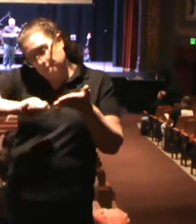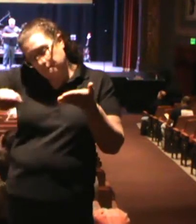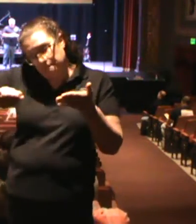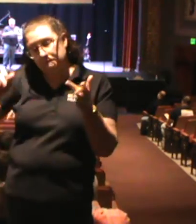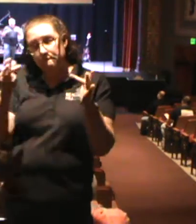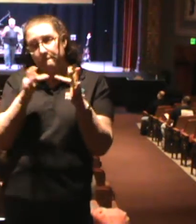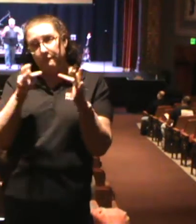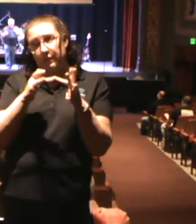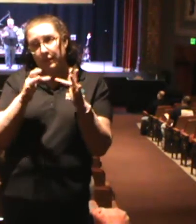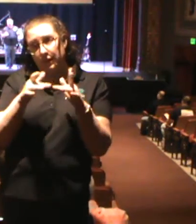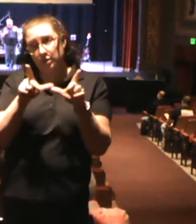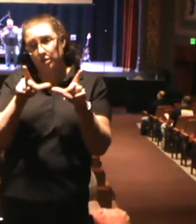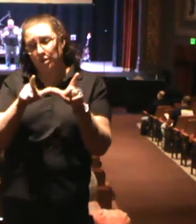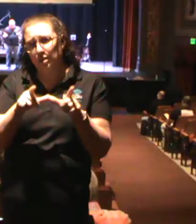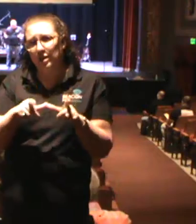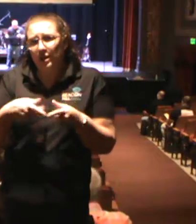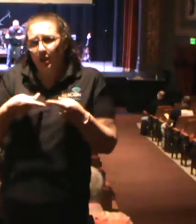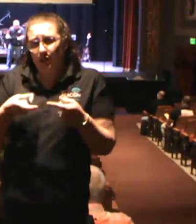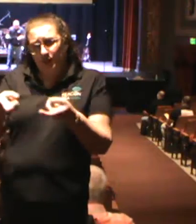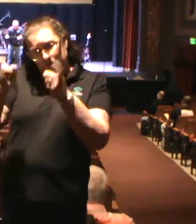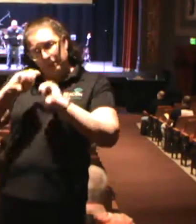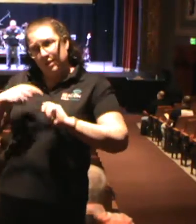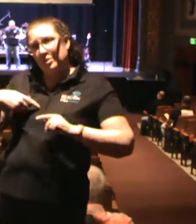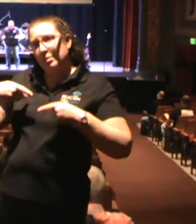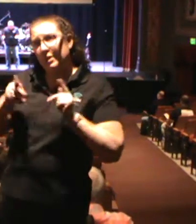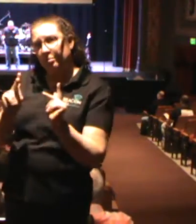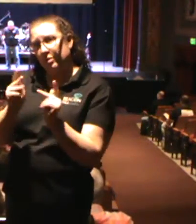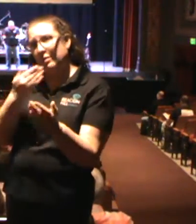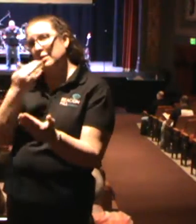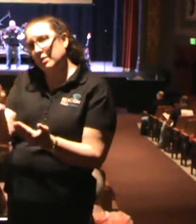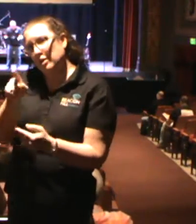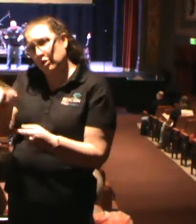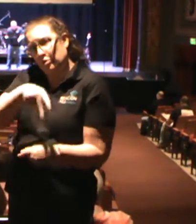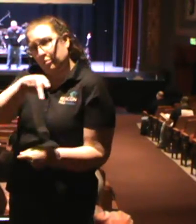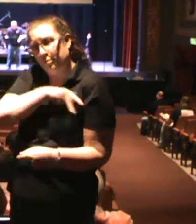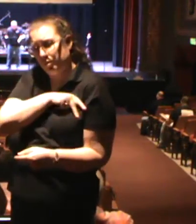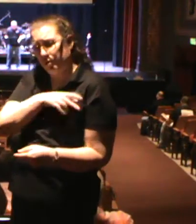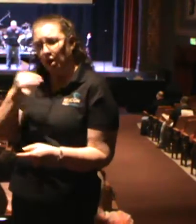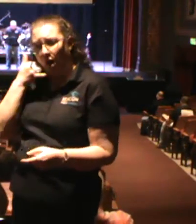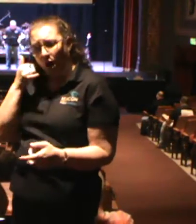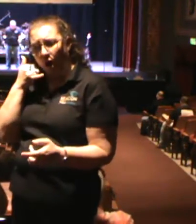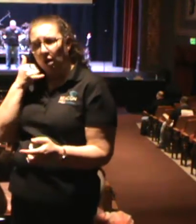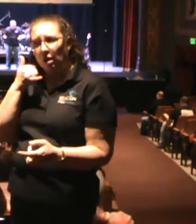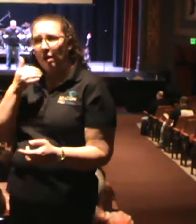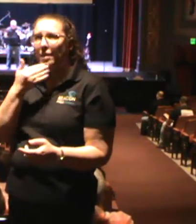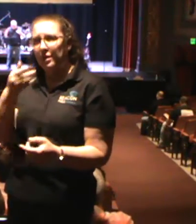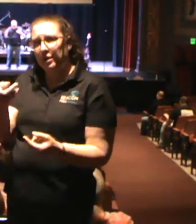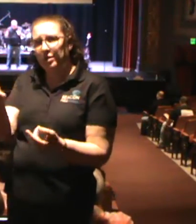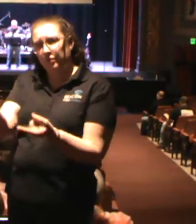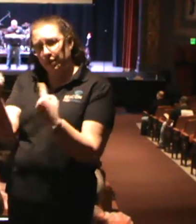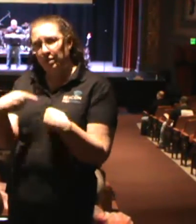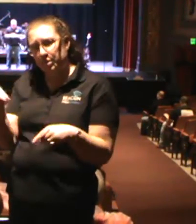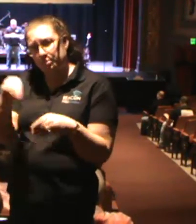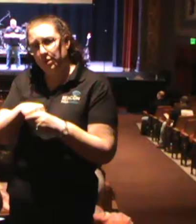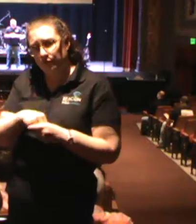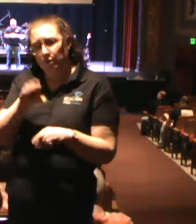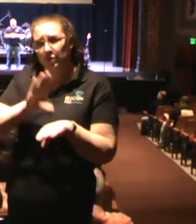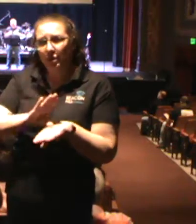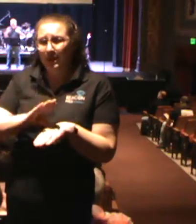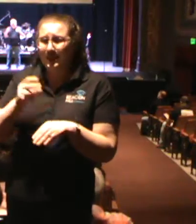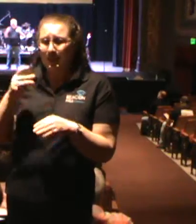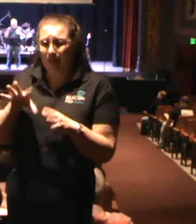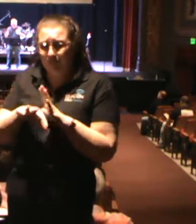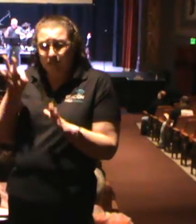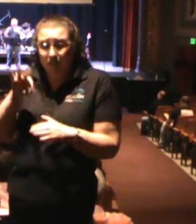thank you personally for me to call you and see how we can pray with you. And just thank you for being a part of this church and how we can minister to you.